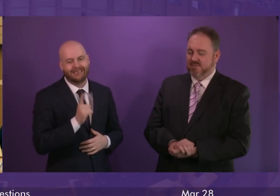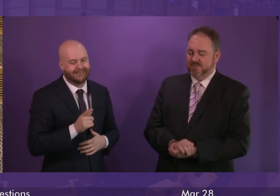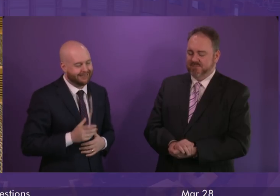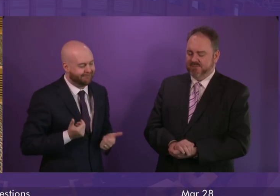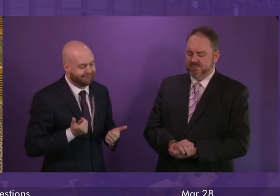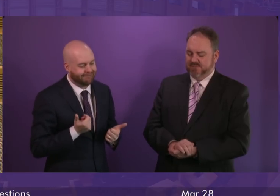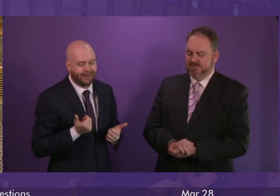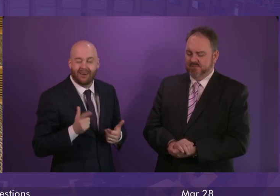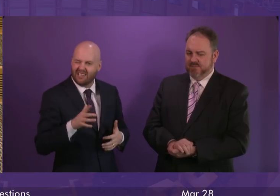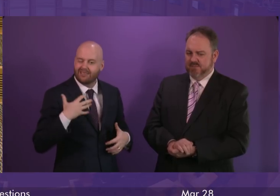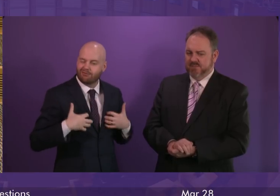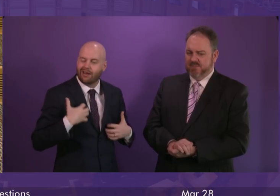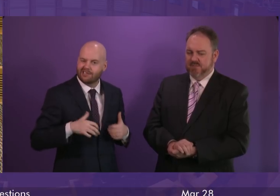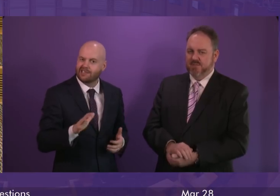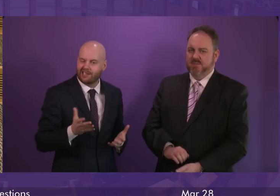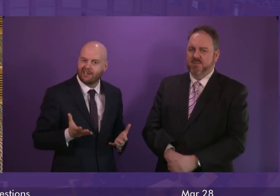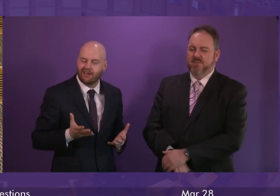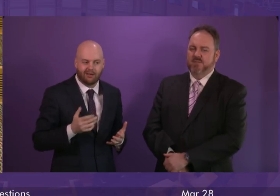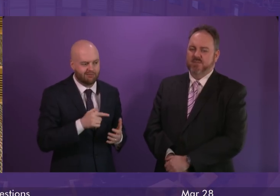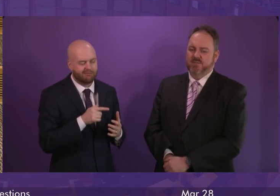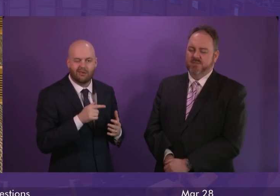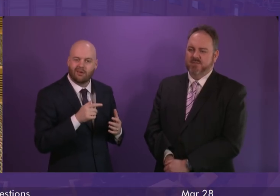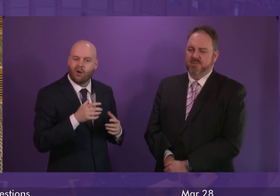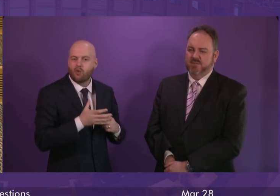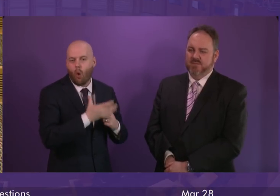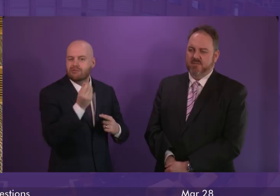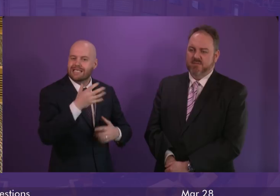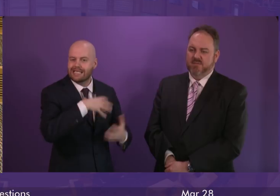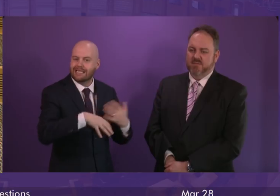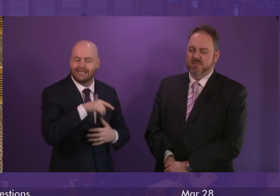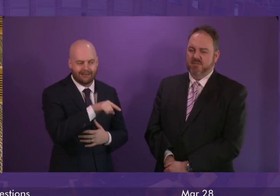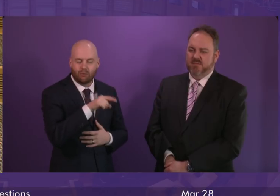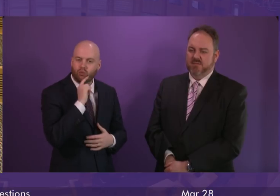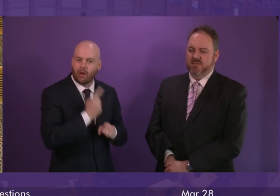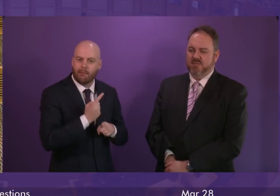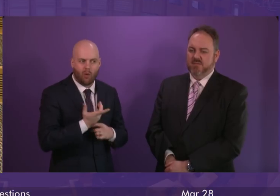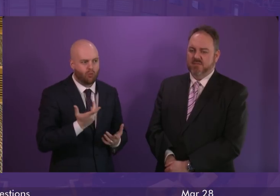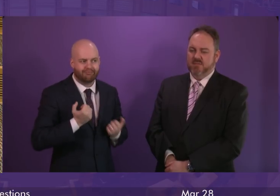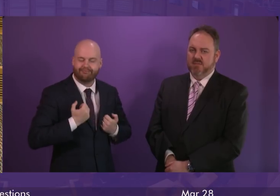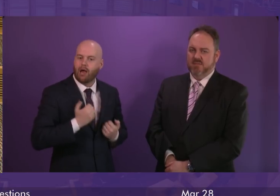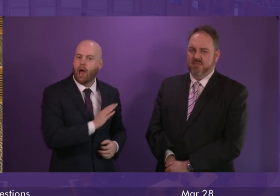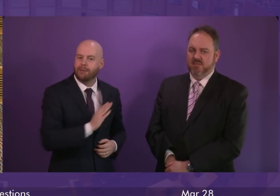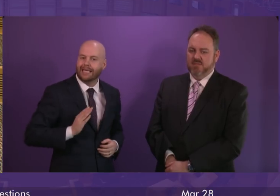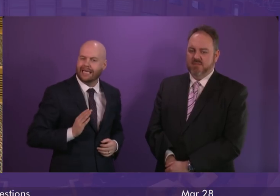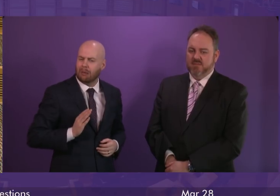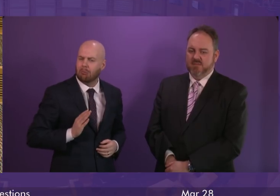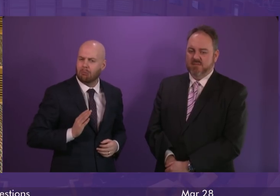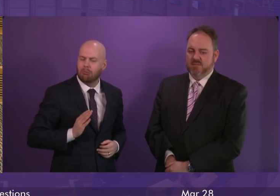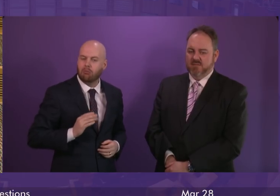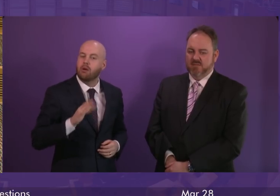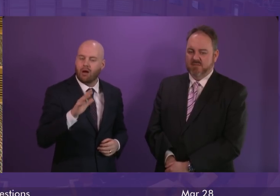it's interesting, isn't it, that the Tories talk about those in our Armed Forces who, because of our progressive